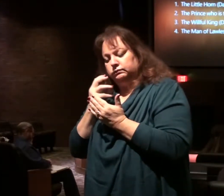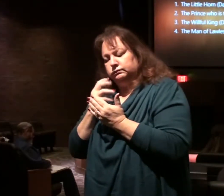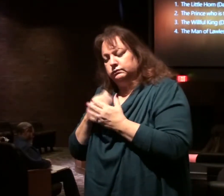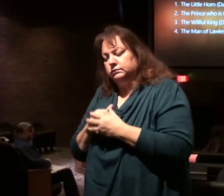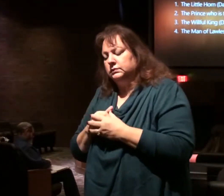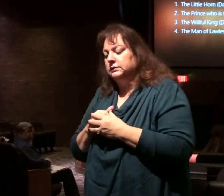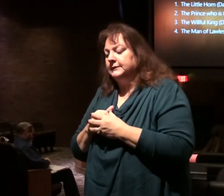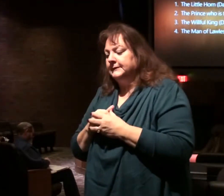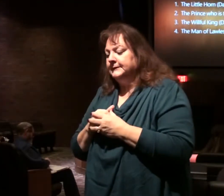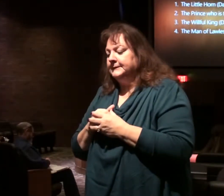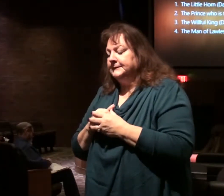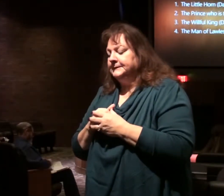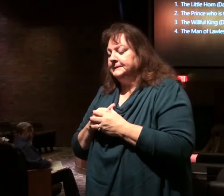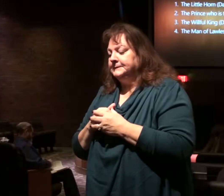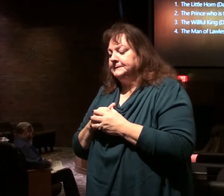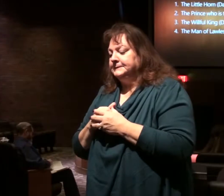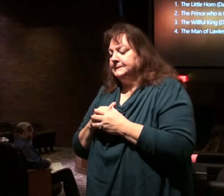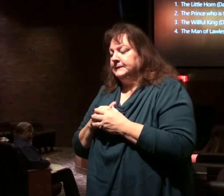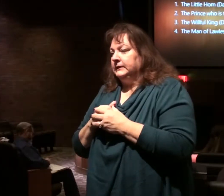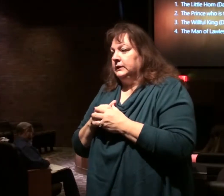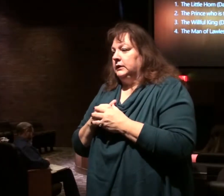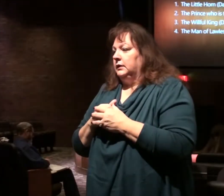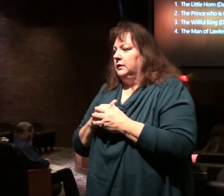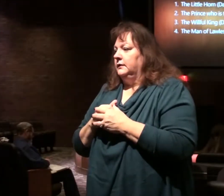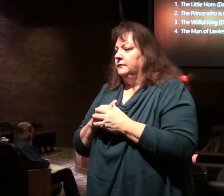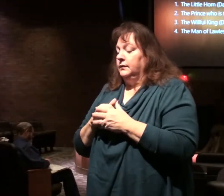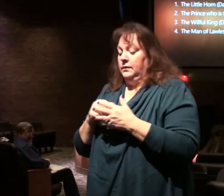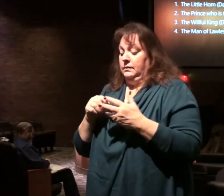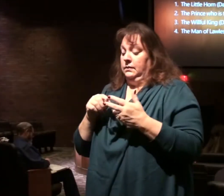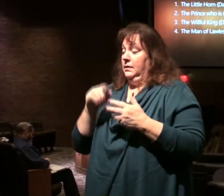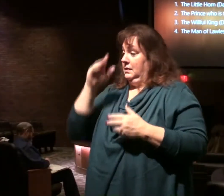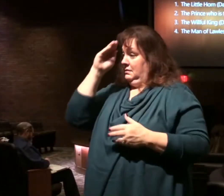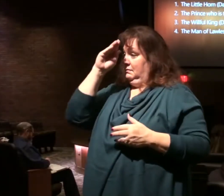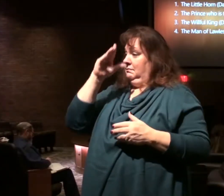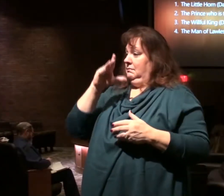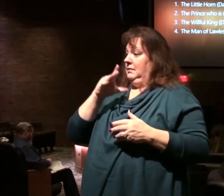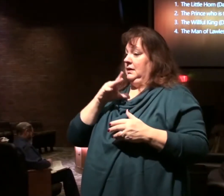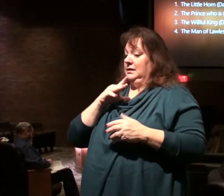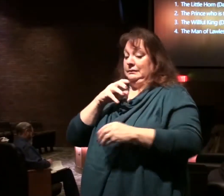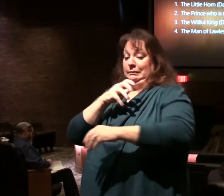in the rise, the power of this man.